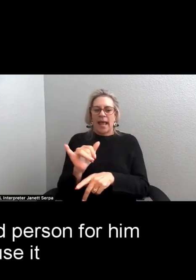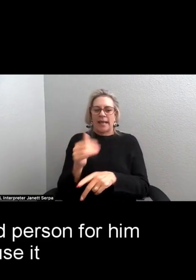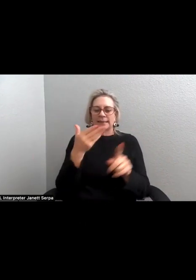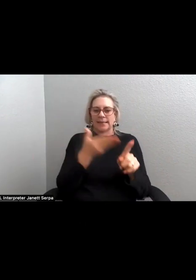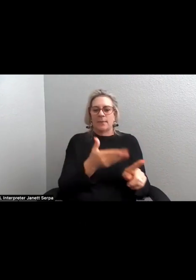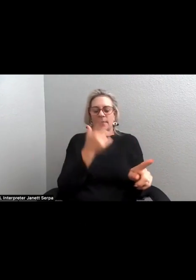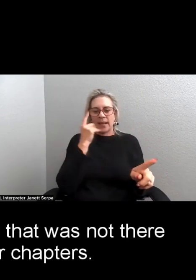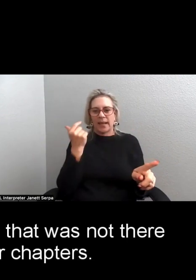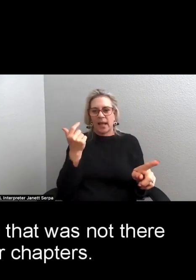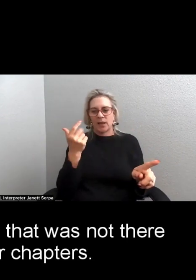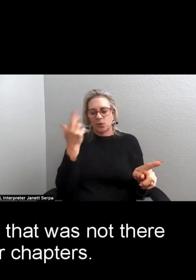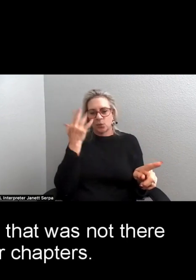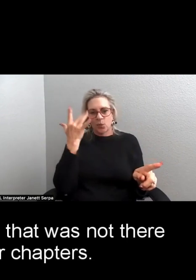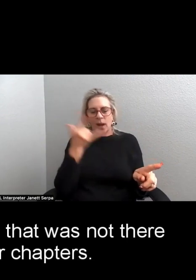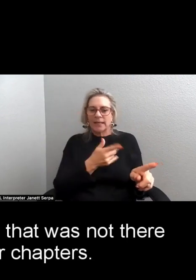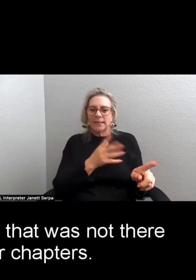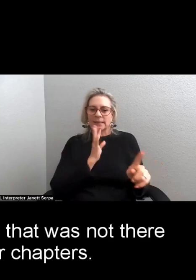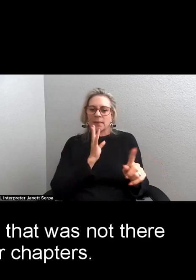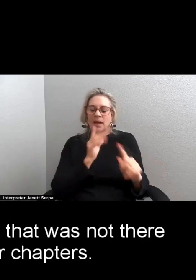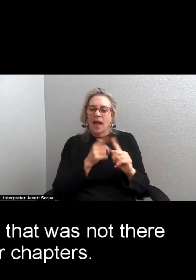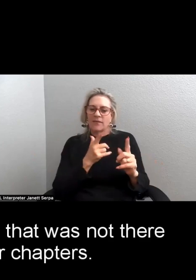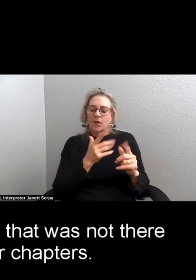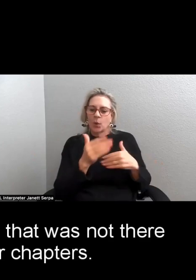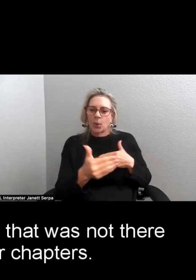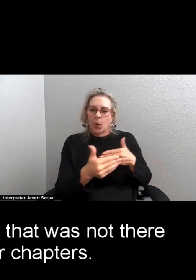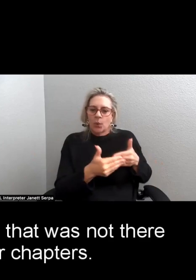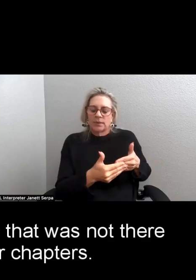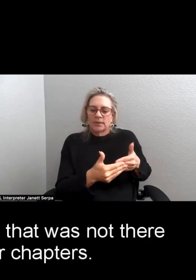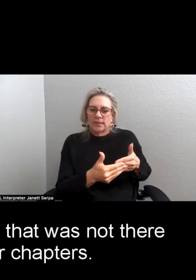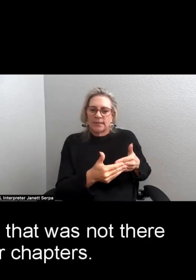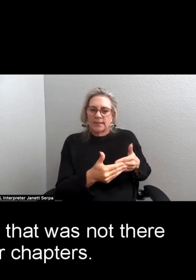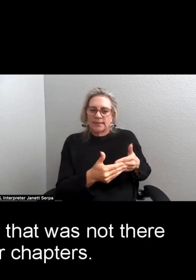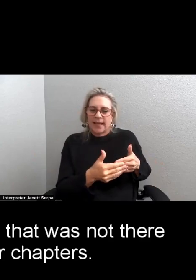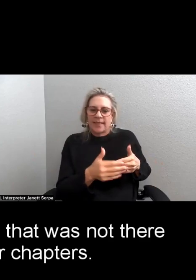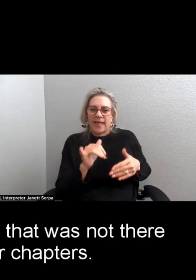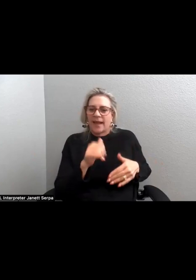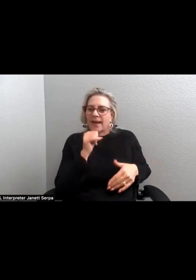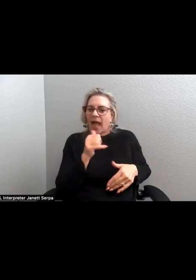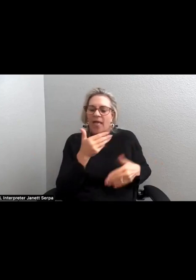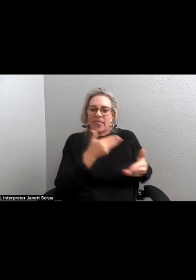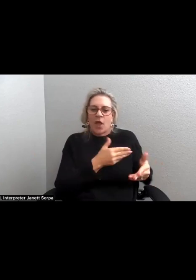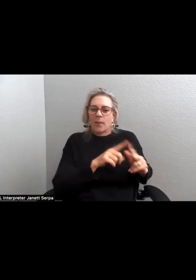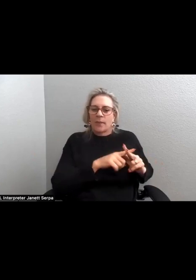spoke of an intimacy that was not there in the earlier chapters.